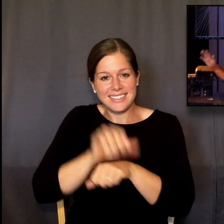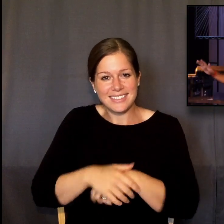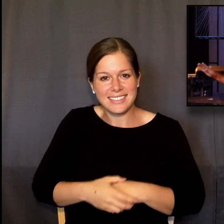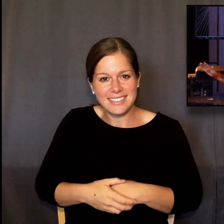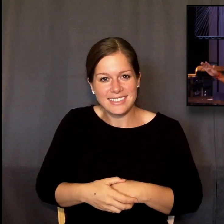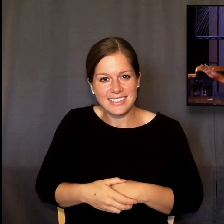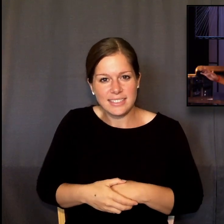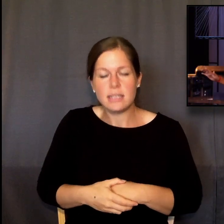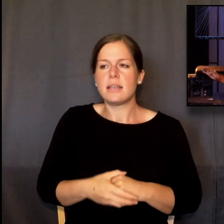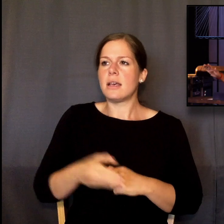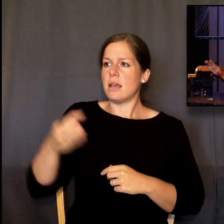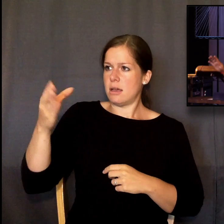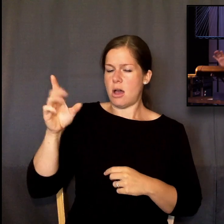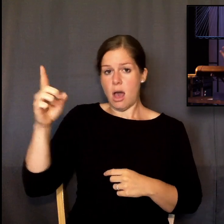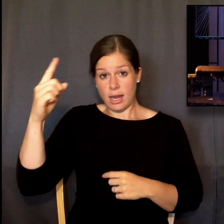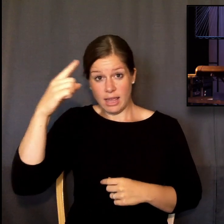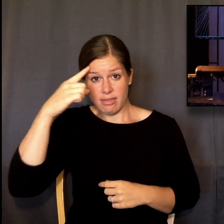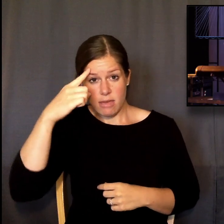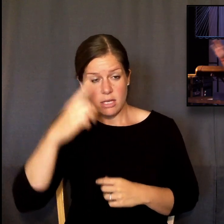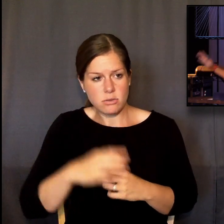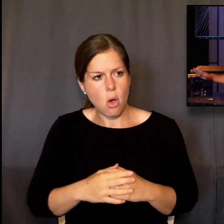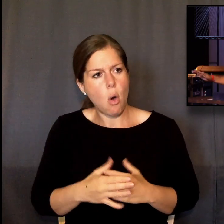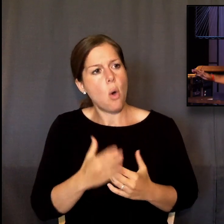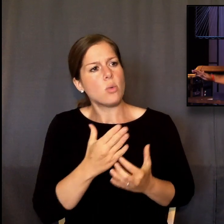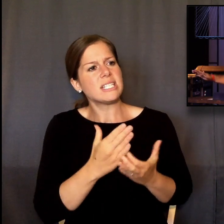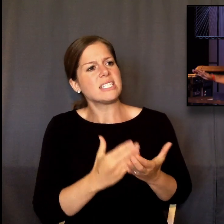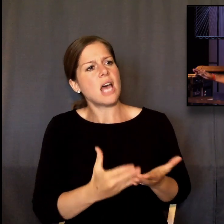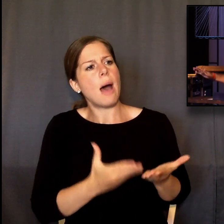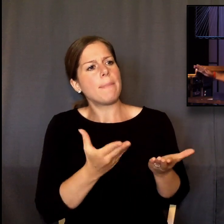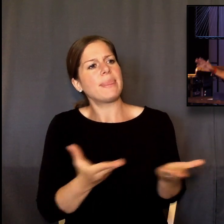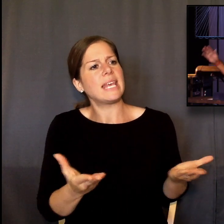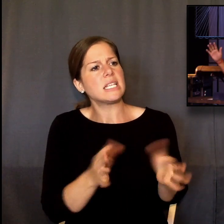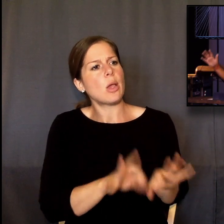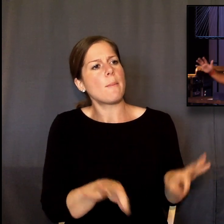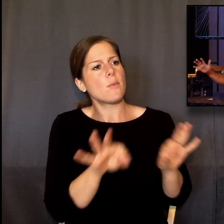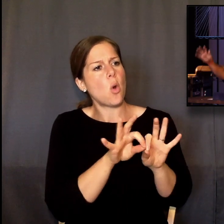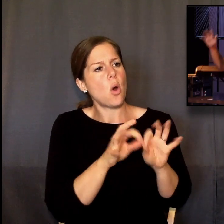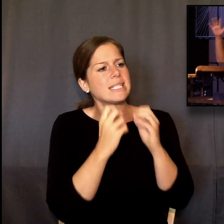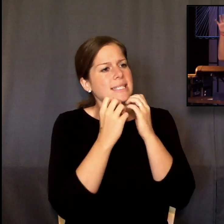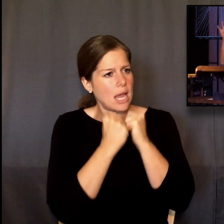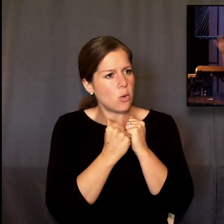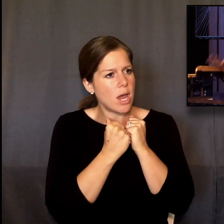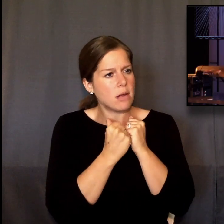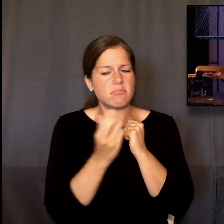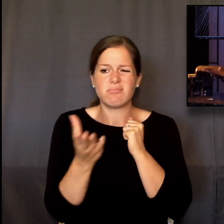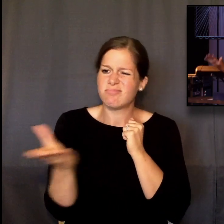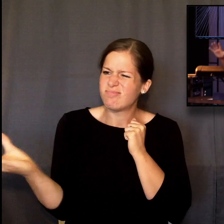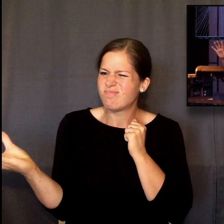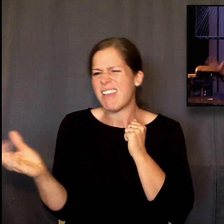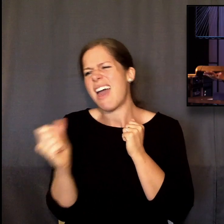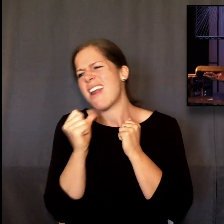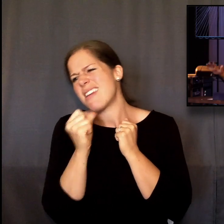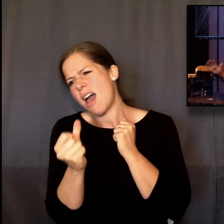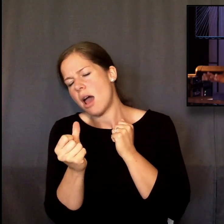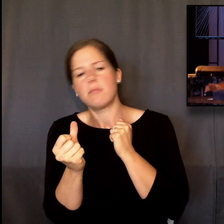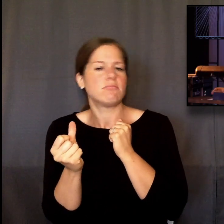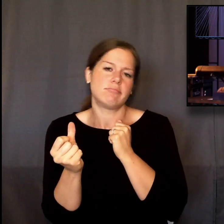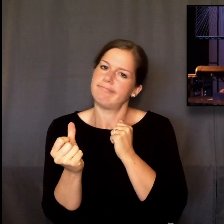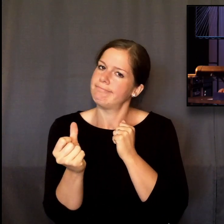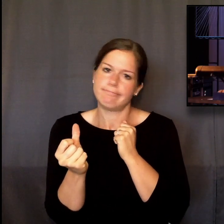between secular and sacred. For him, everything is sacred. Everything falls under his control.